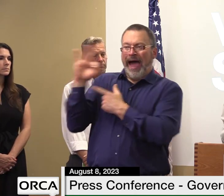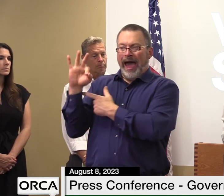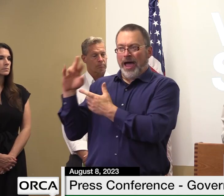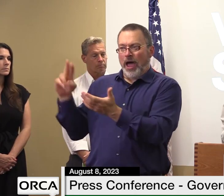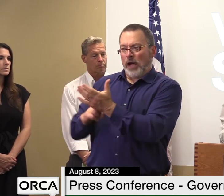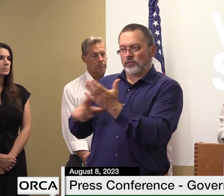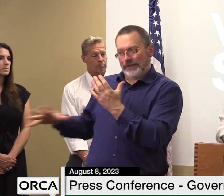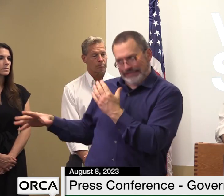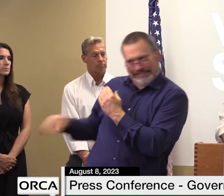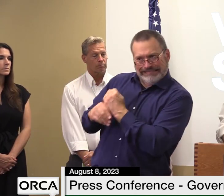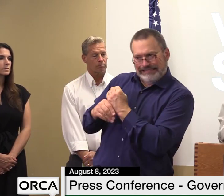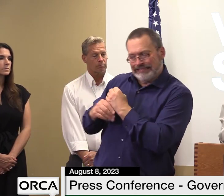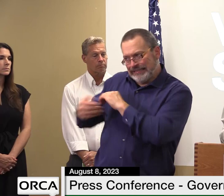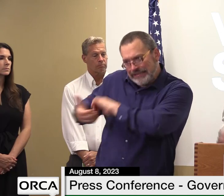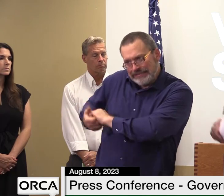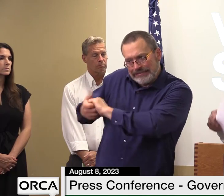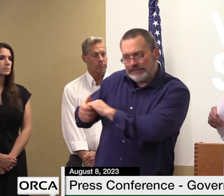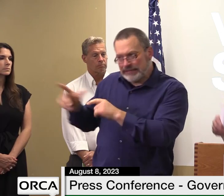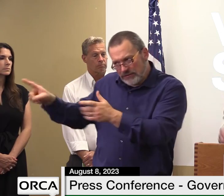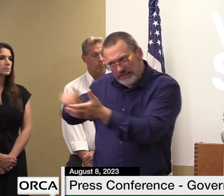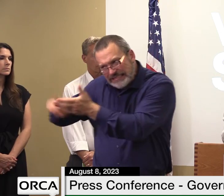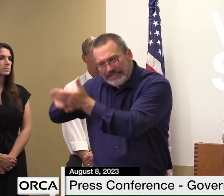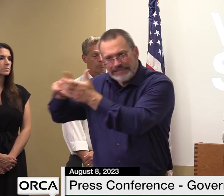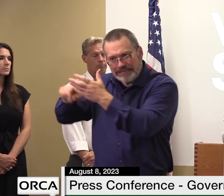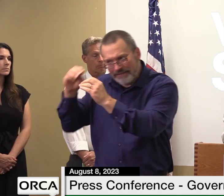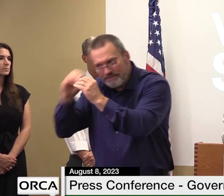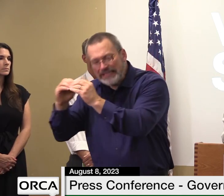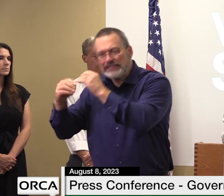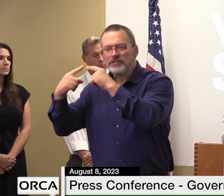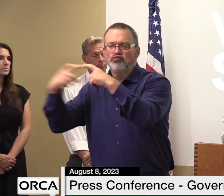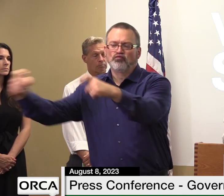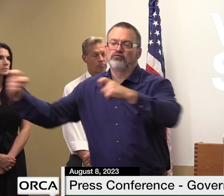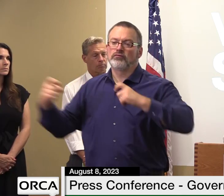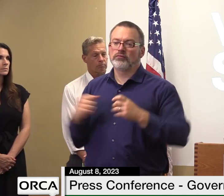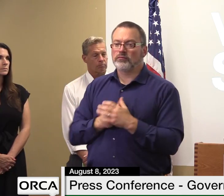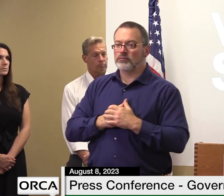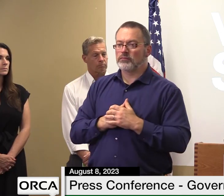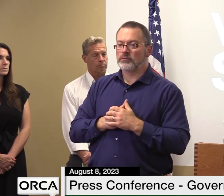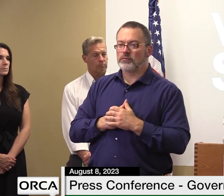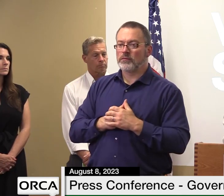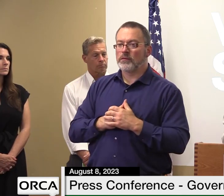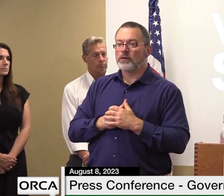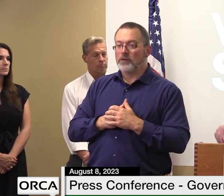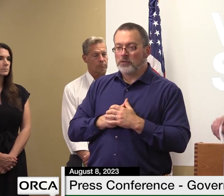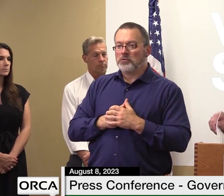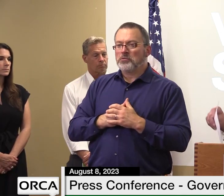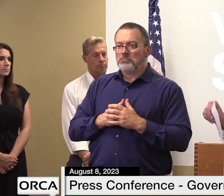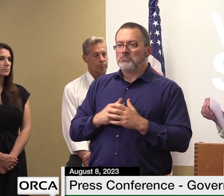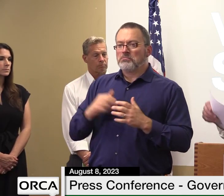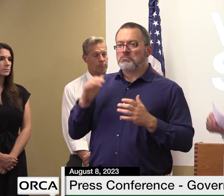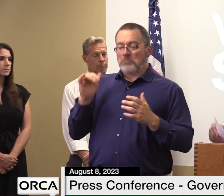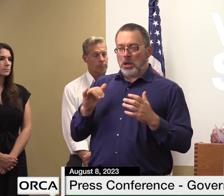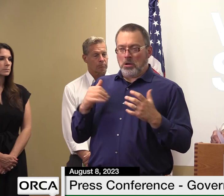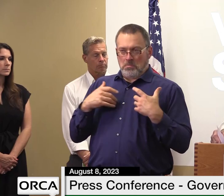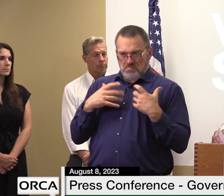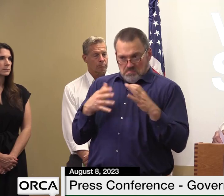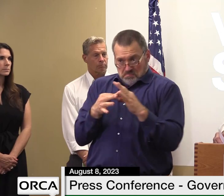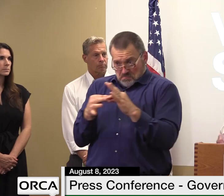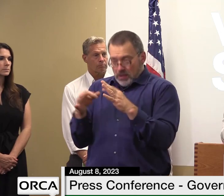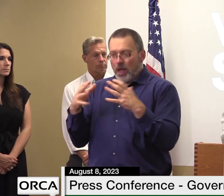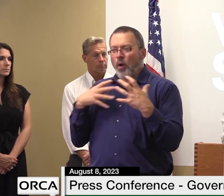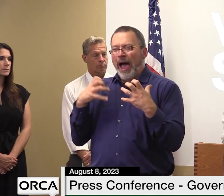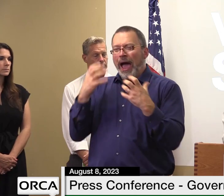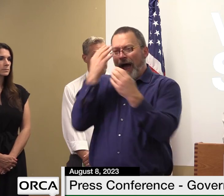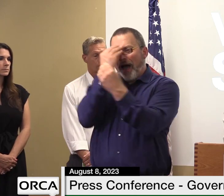i'd like to give you an update and close on some good news with respect to the lamoille